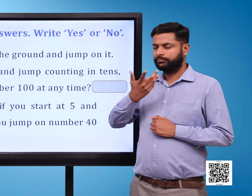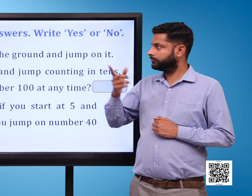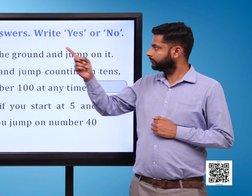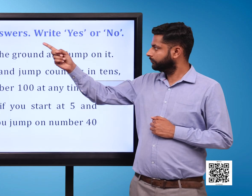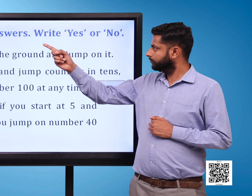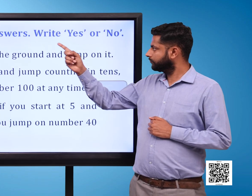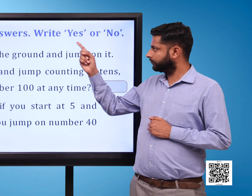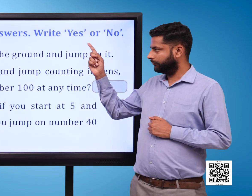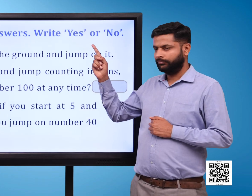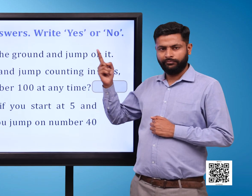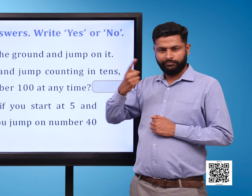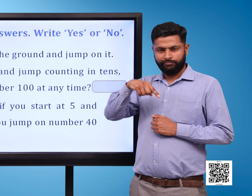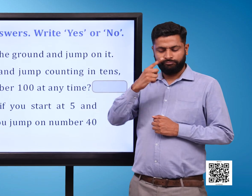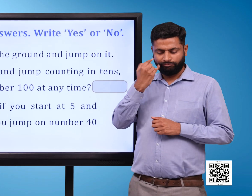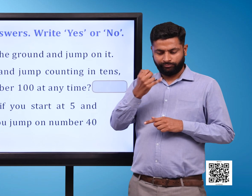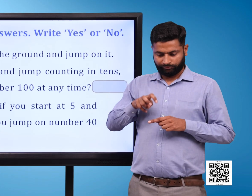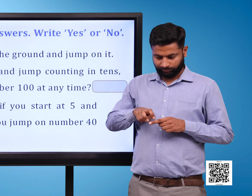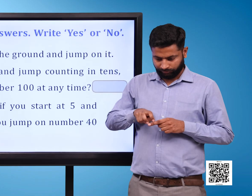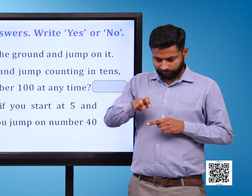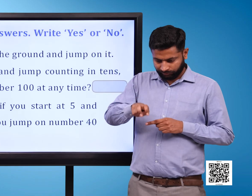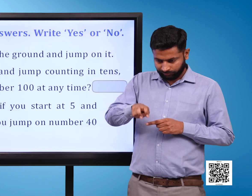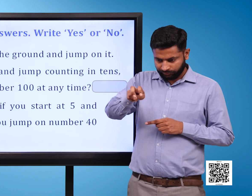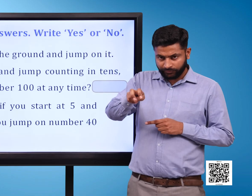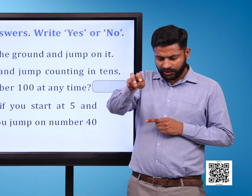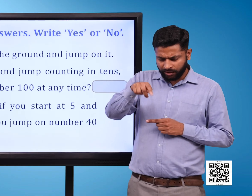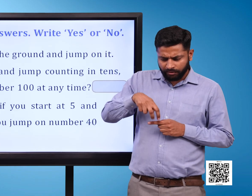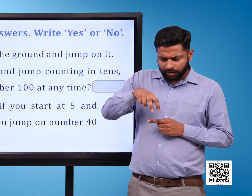Jump and find the answers Write yes or no